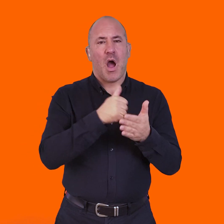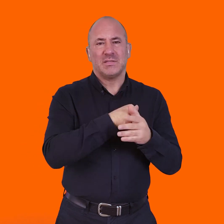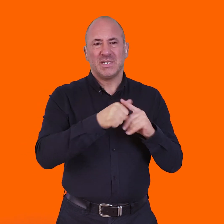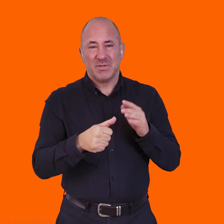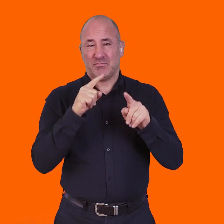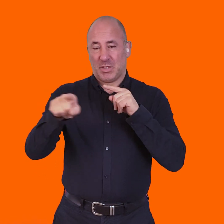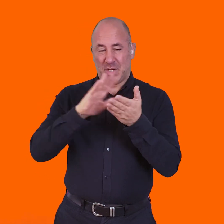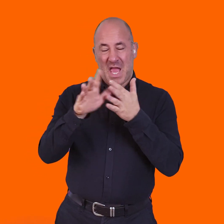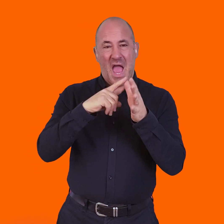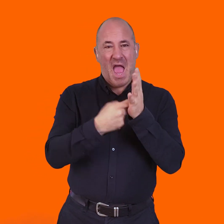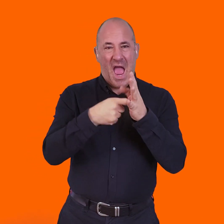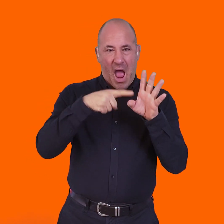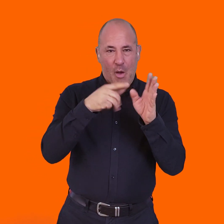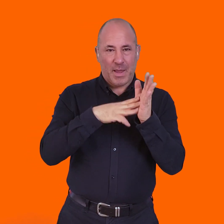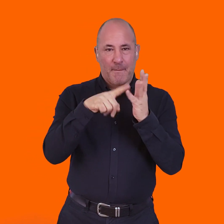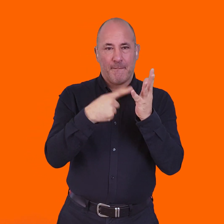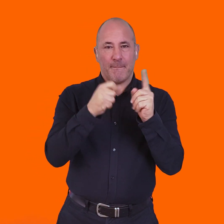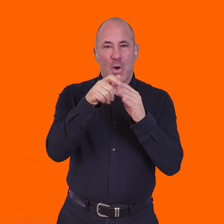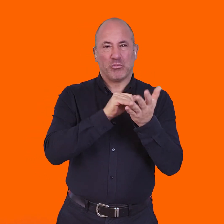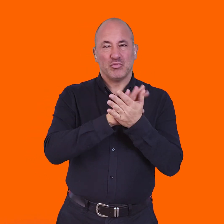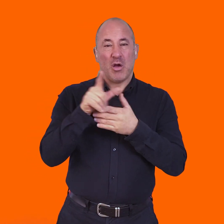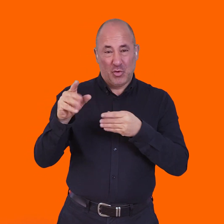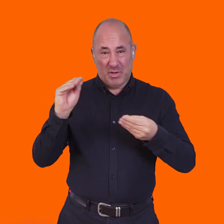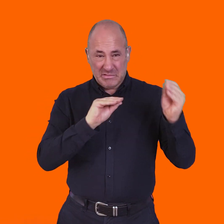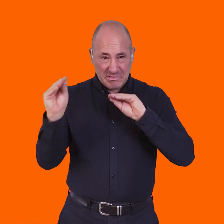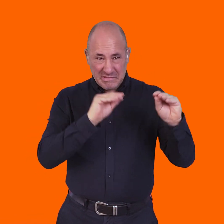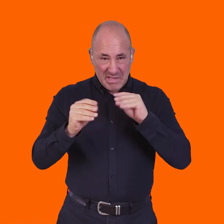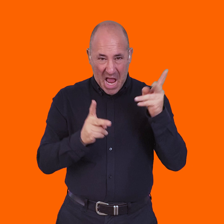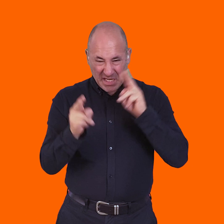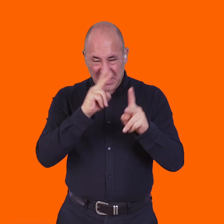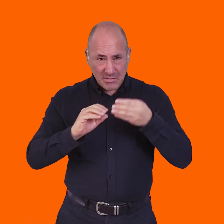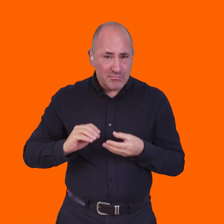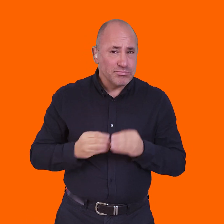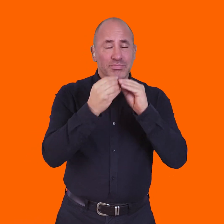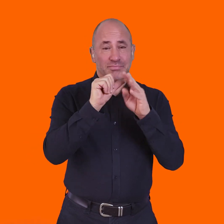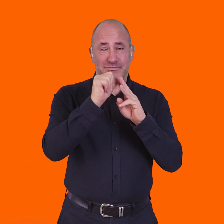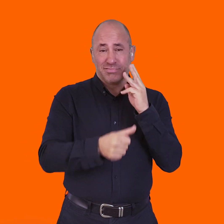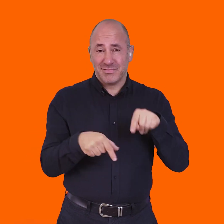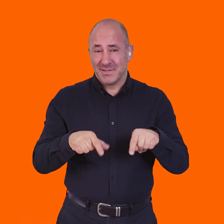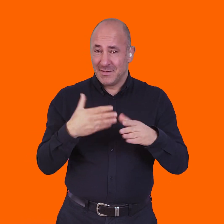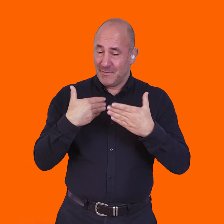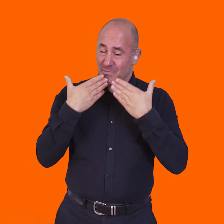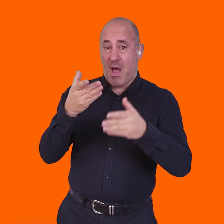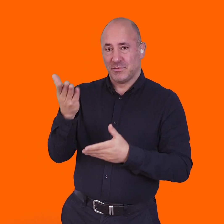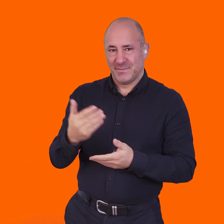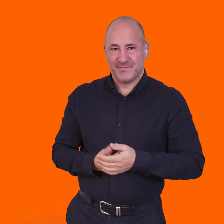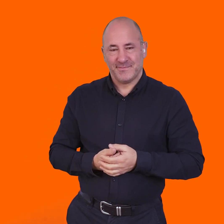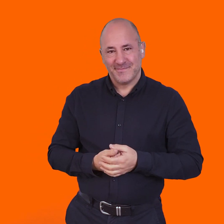for their support in making this podcast series and particularly thanks to Harry Murdoch who's